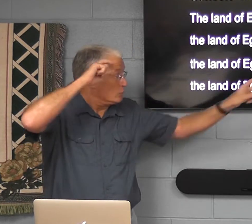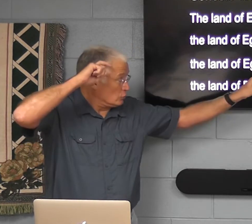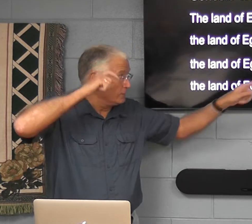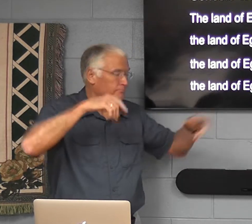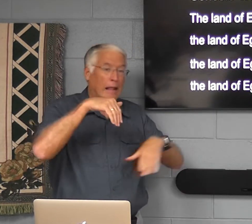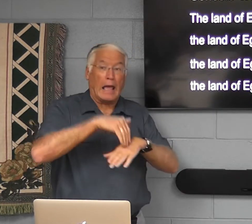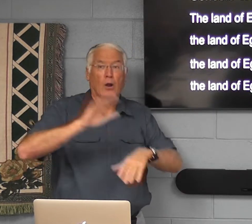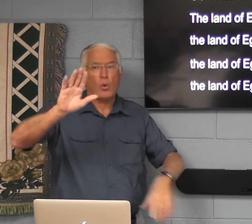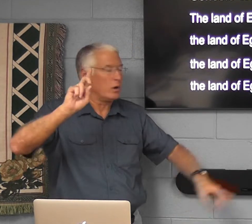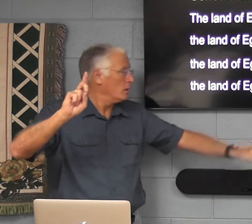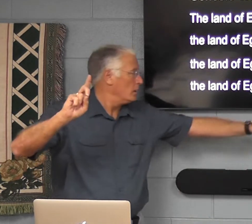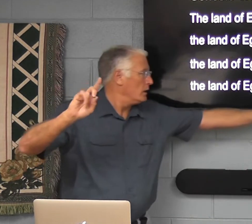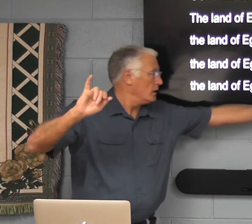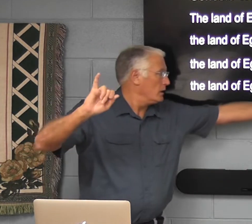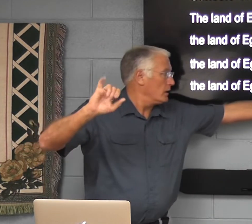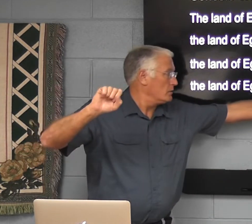Hand it at your disposal.